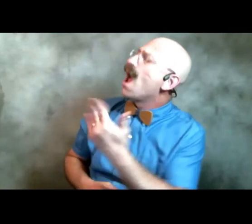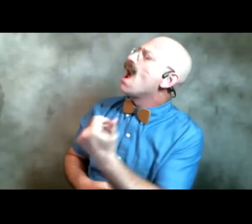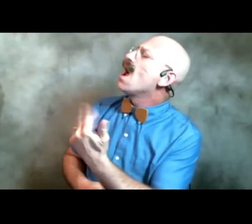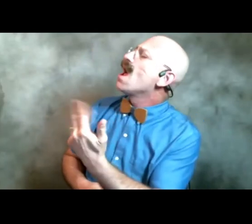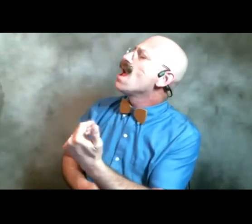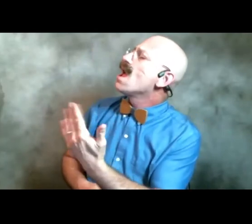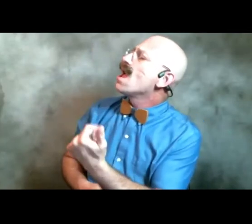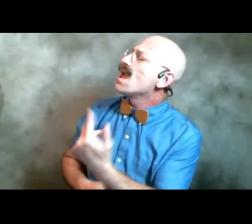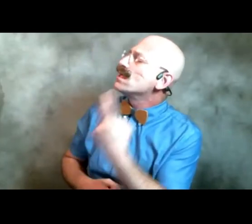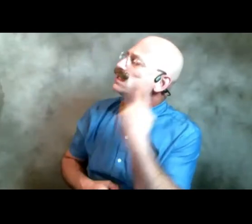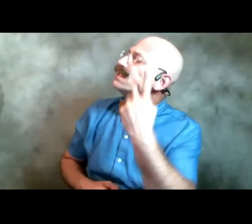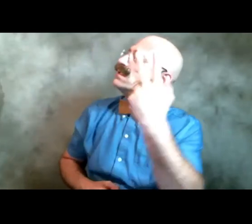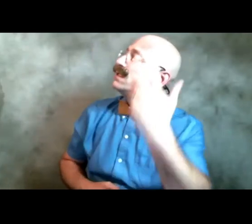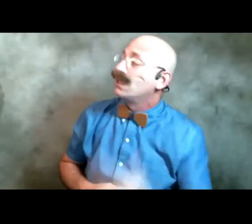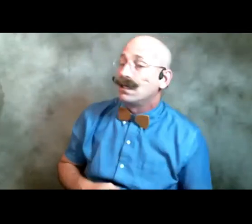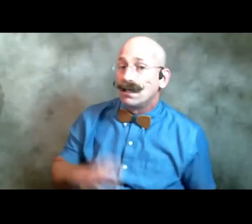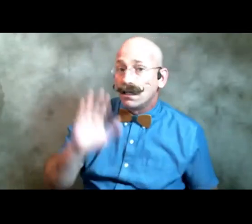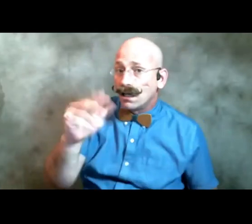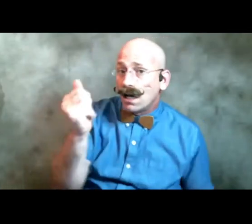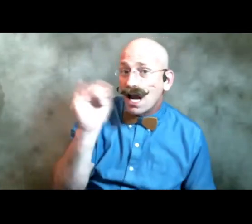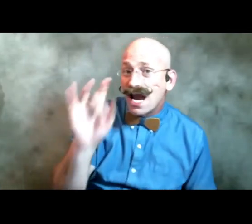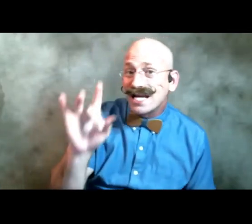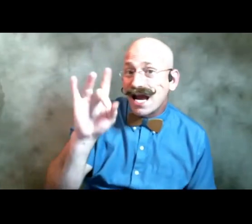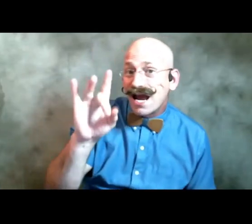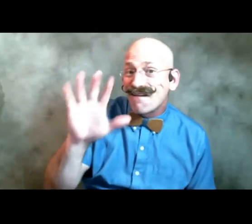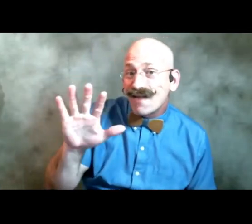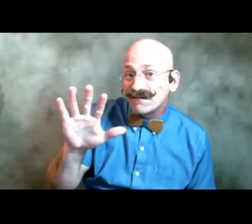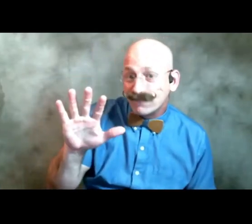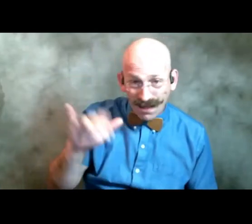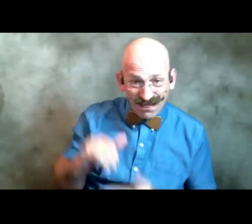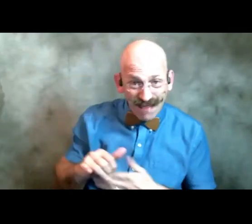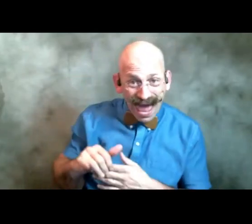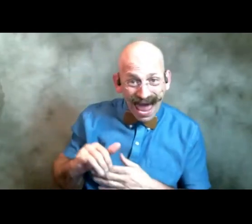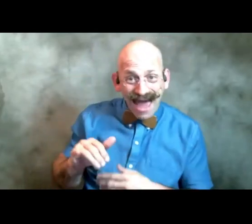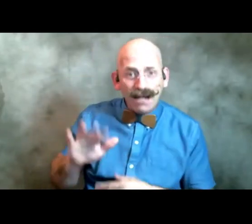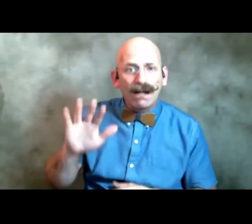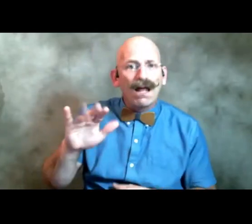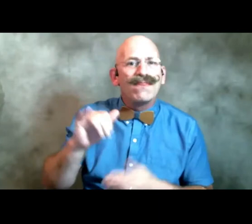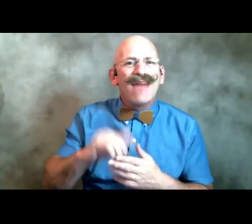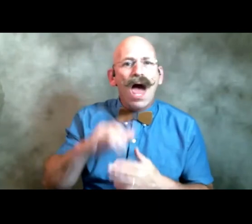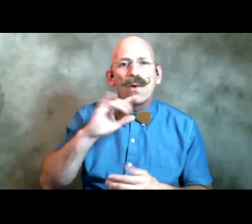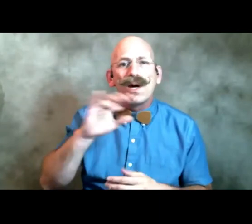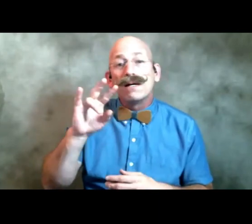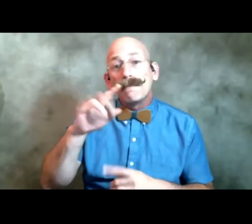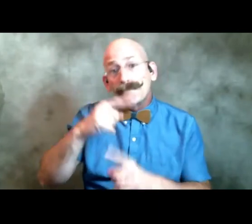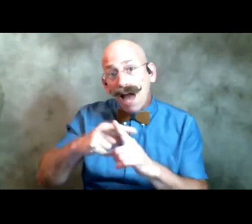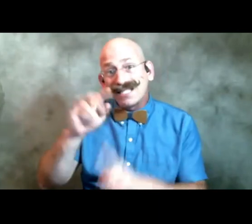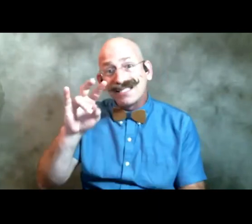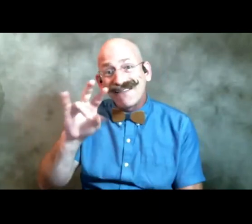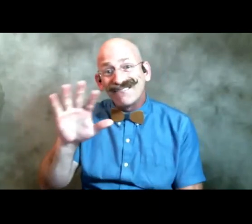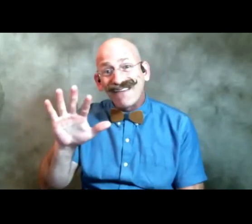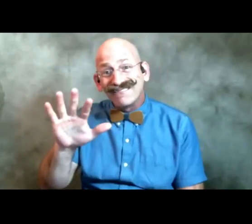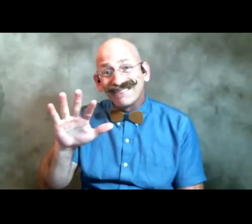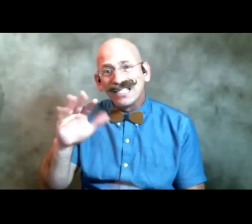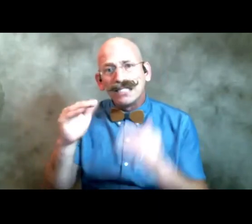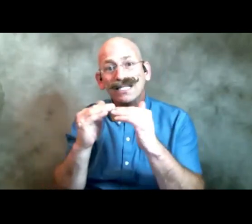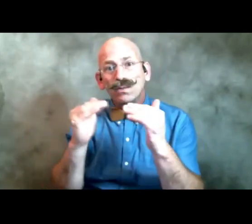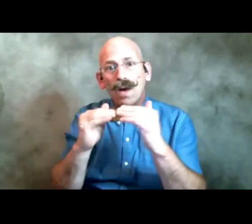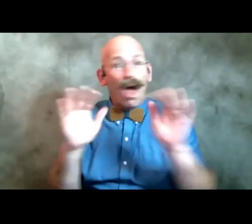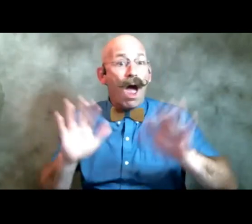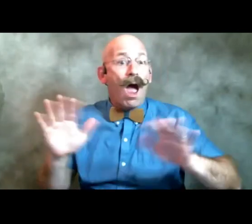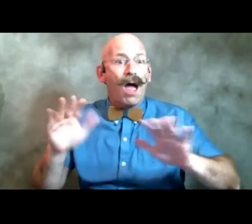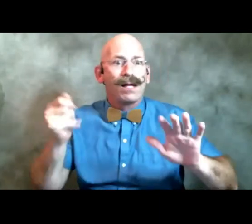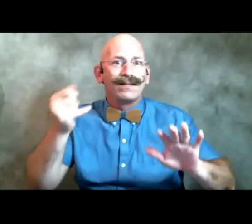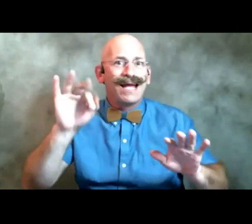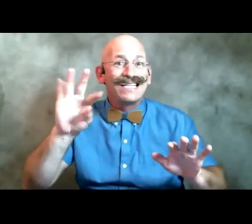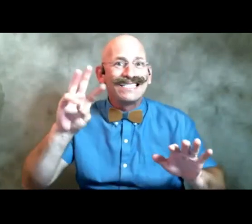well 1885 when that occurred plus 75 is 1960 and that was